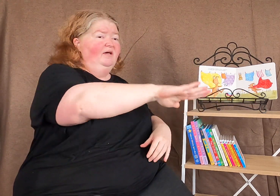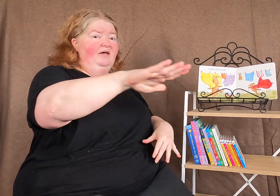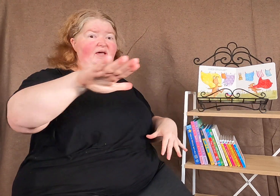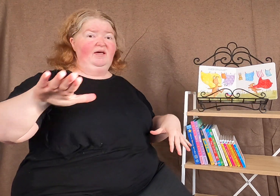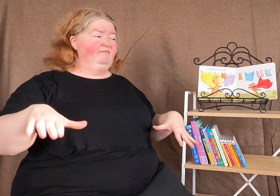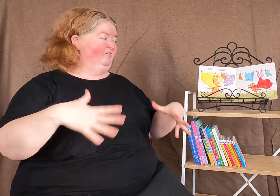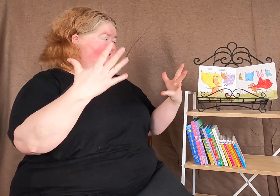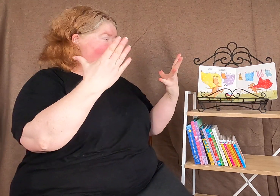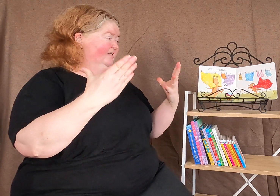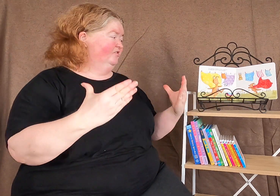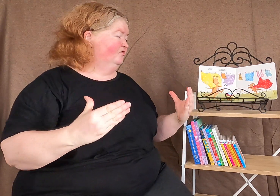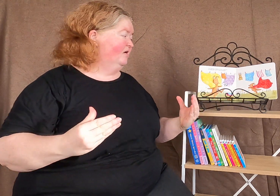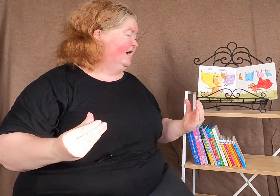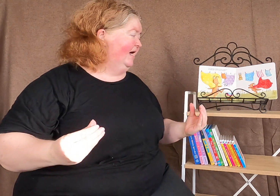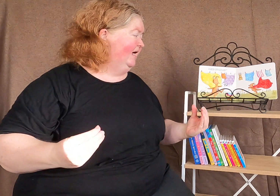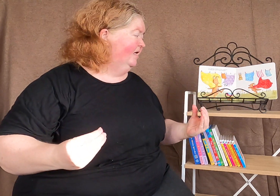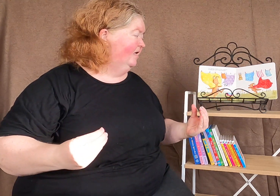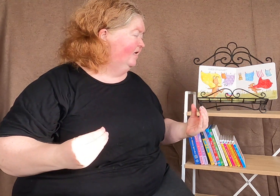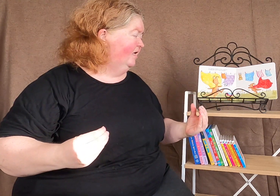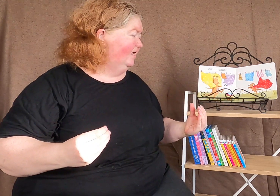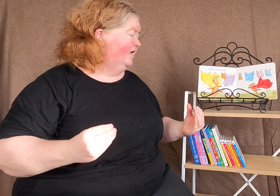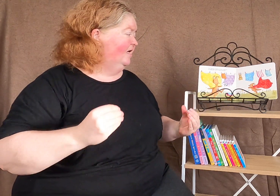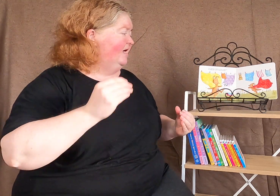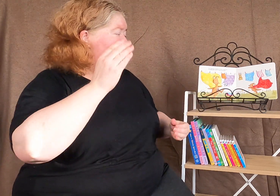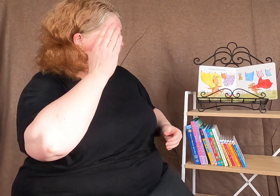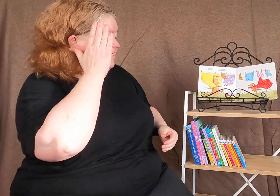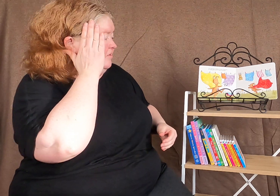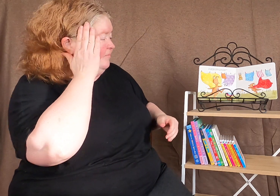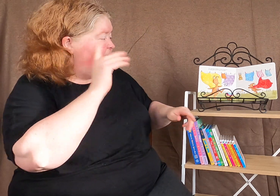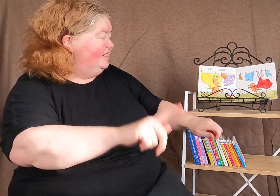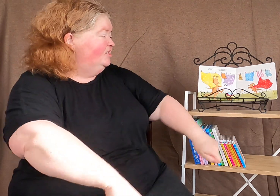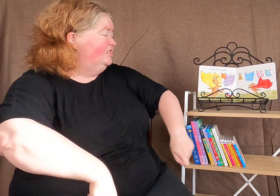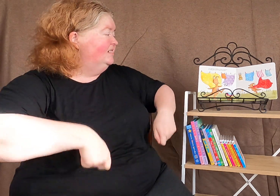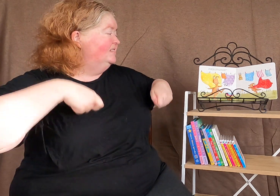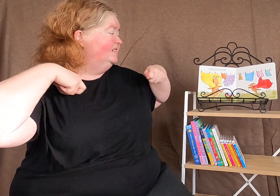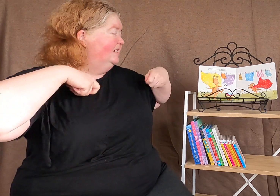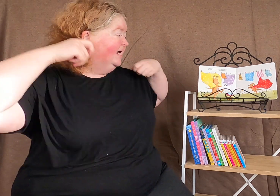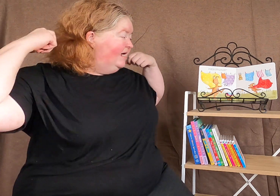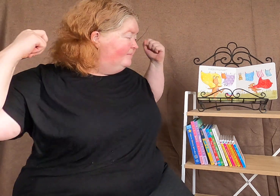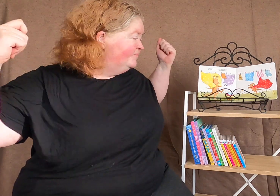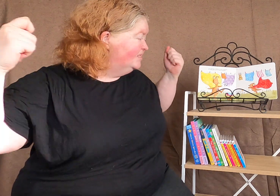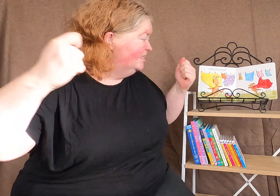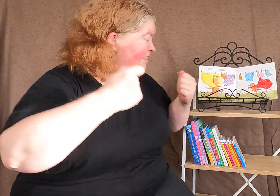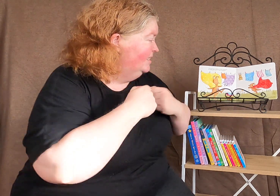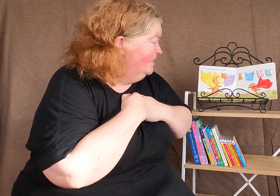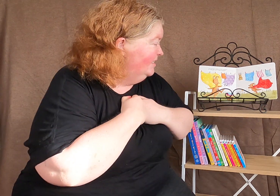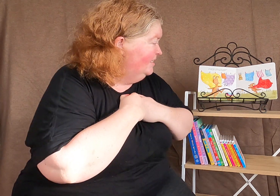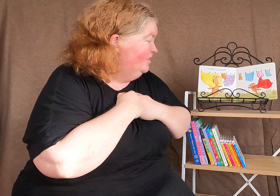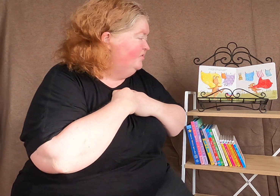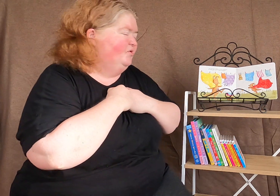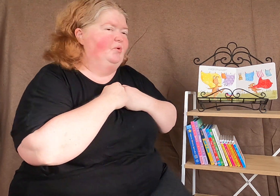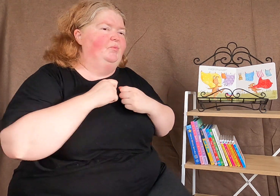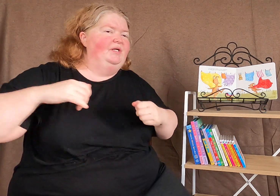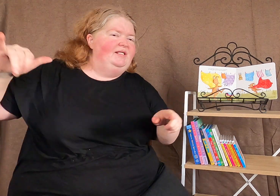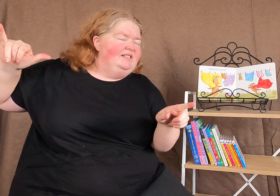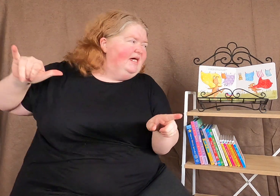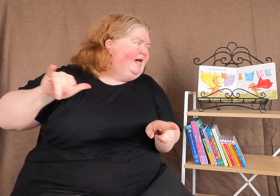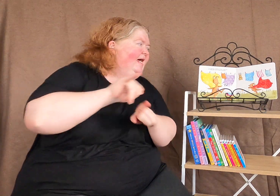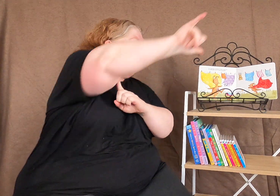everything's dry and the bed sheets and capes. So we take